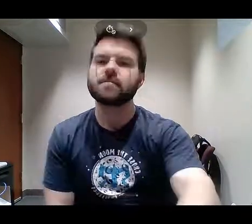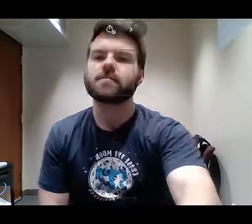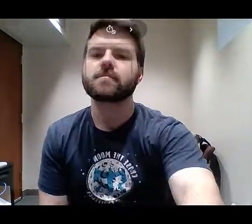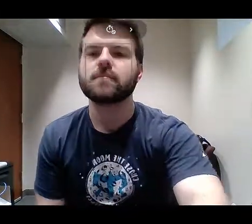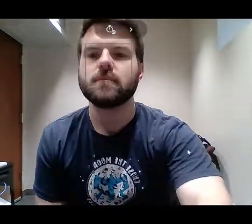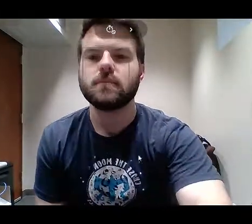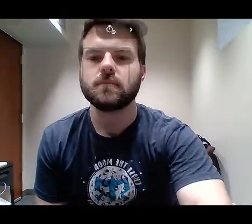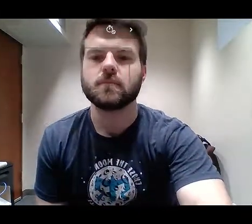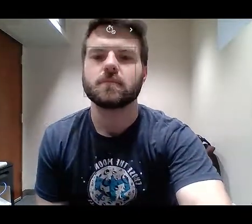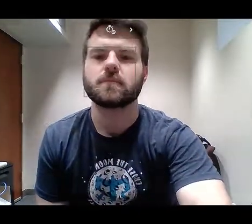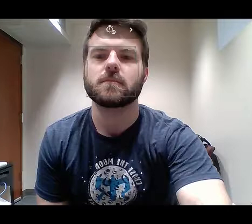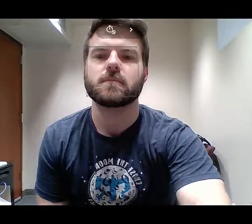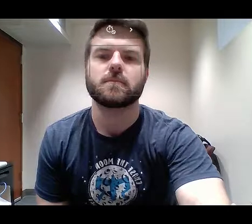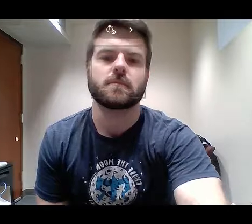whole new age. And he calls it...